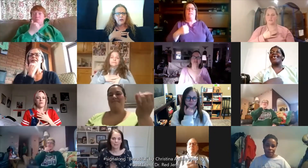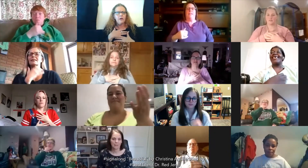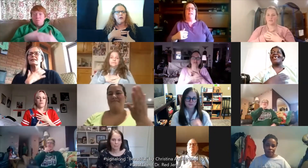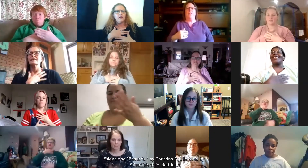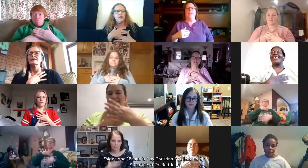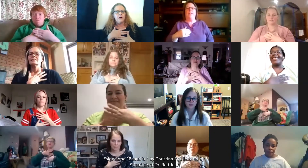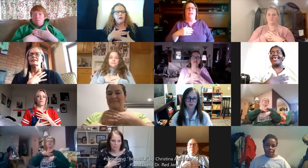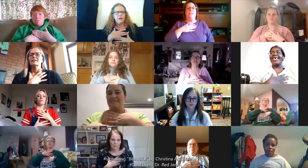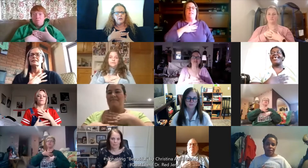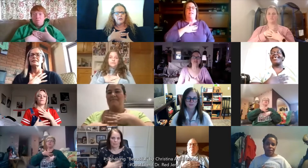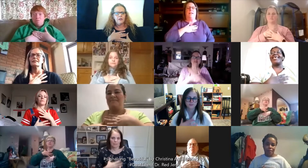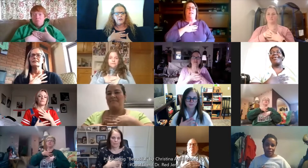It's hard to breathe.